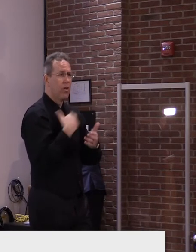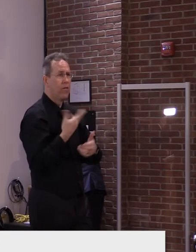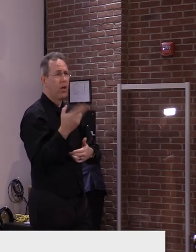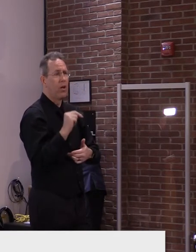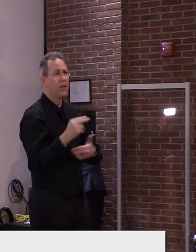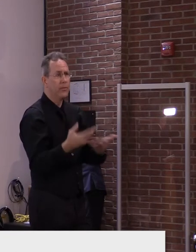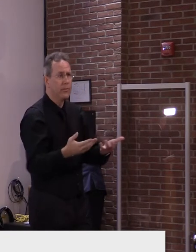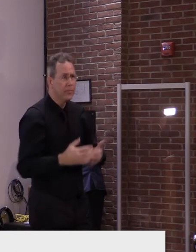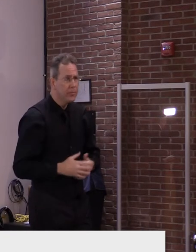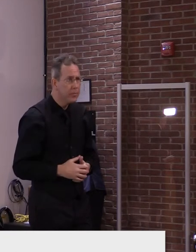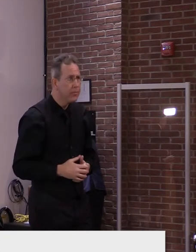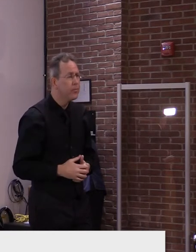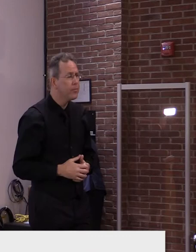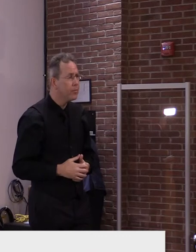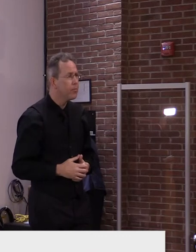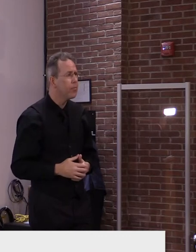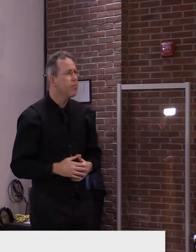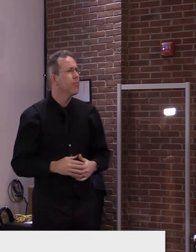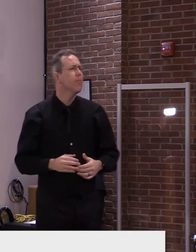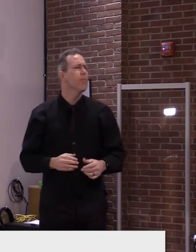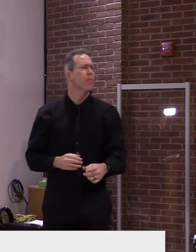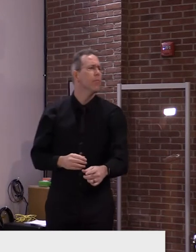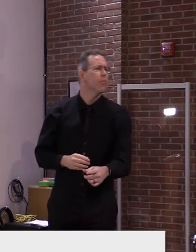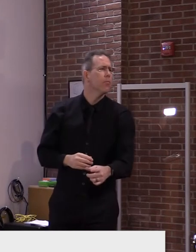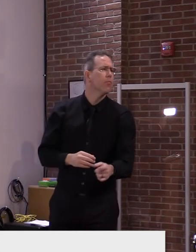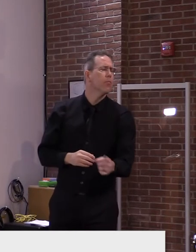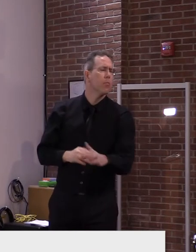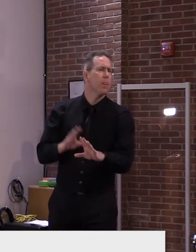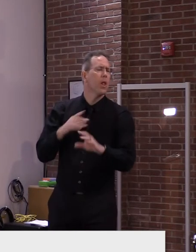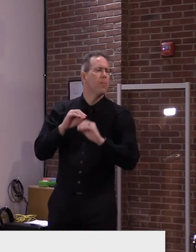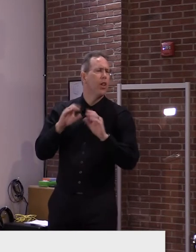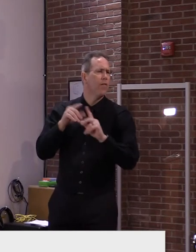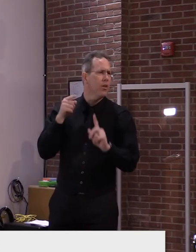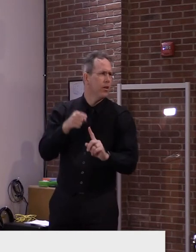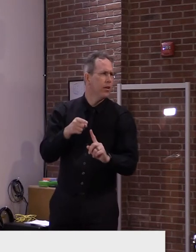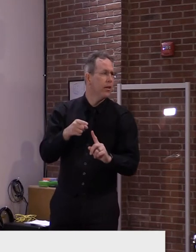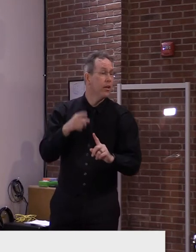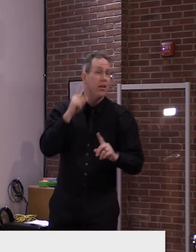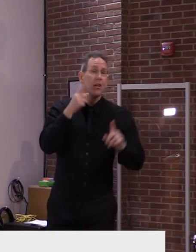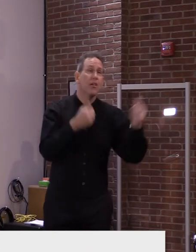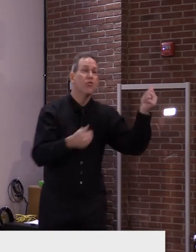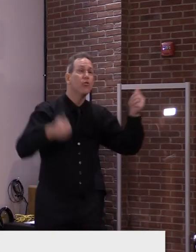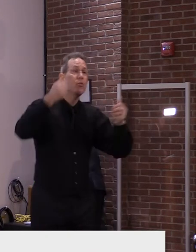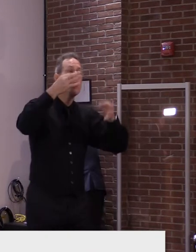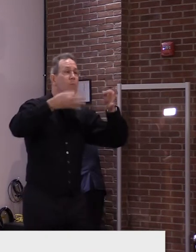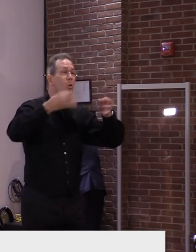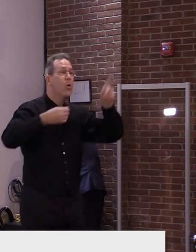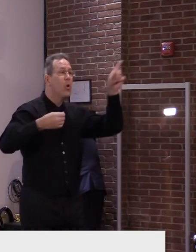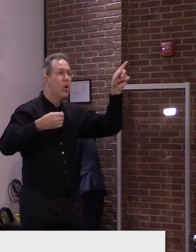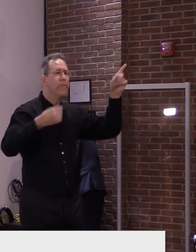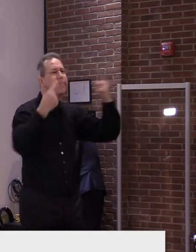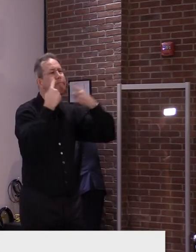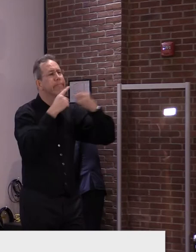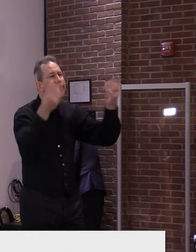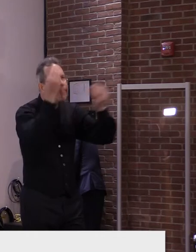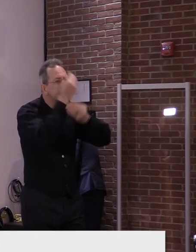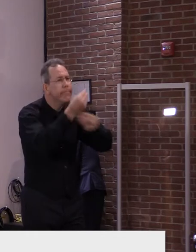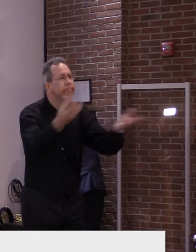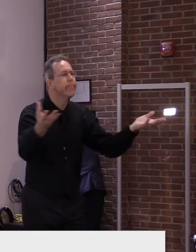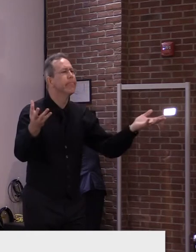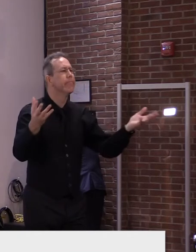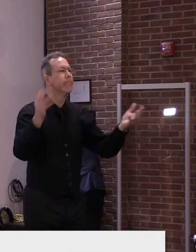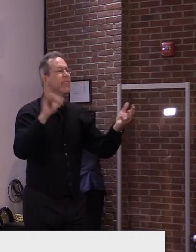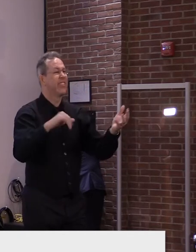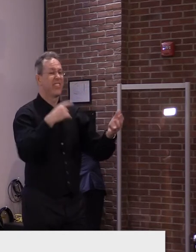Mm-hmm. Yeah, just to kind of clarify, the court wrote an issue, uh, issued ruling, uh, today. conclude that